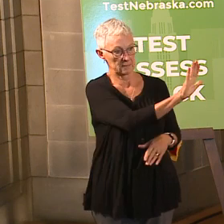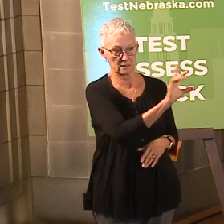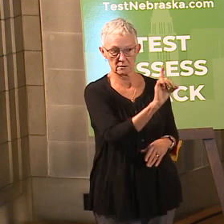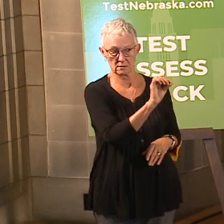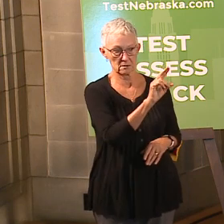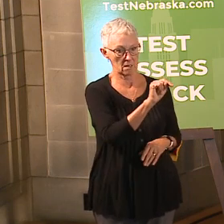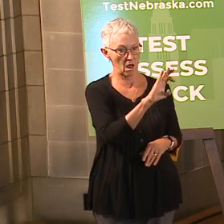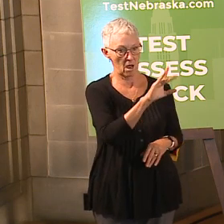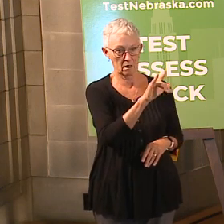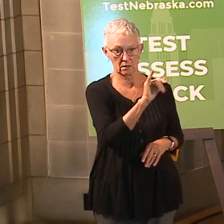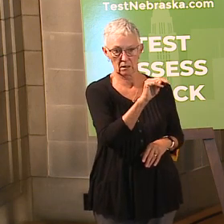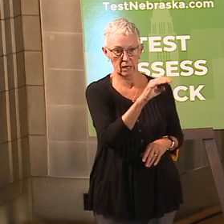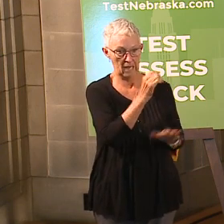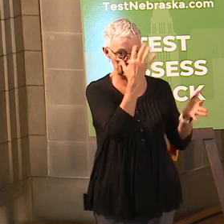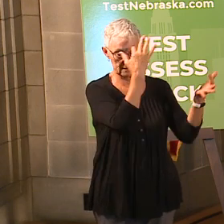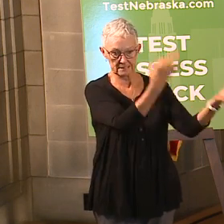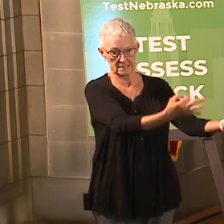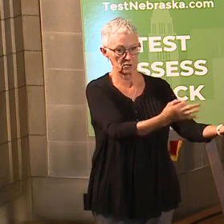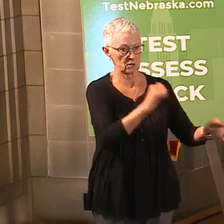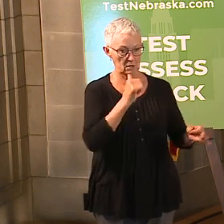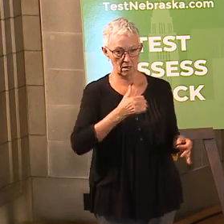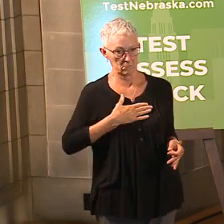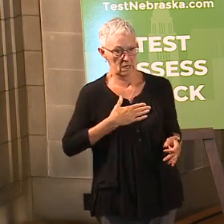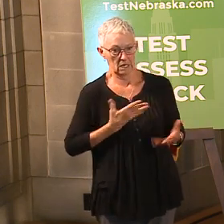You know, it's his decision to make that.